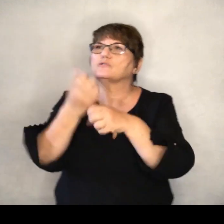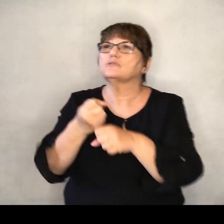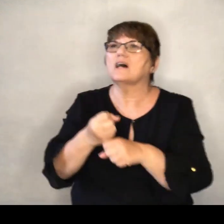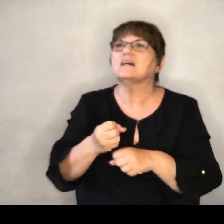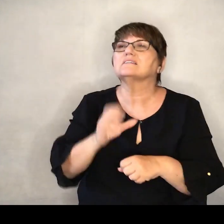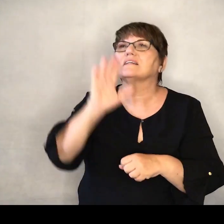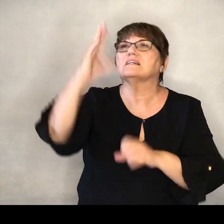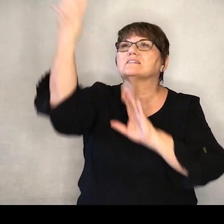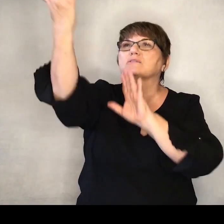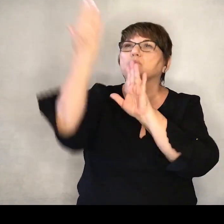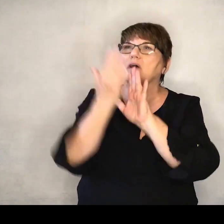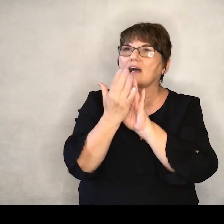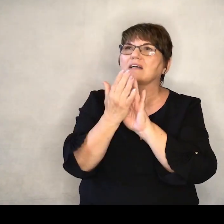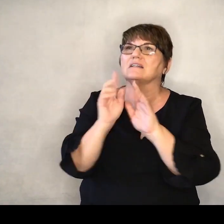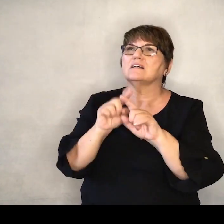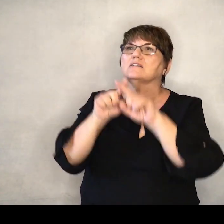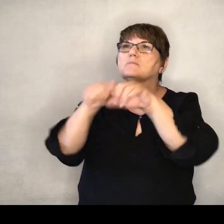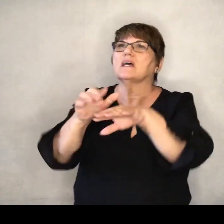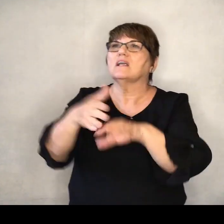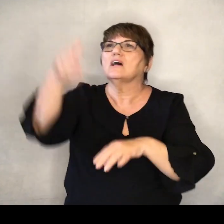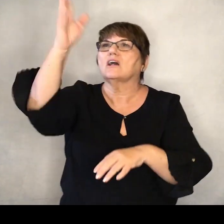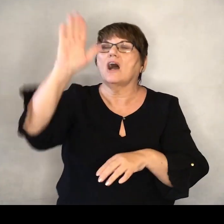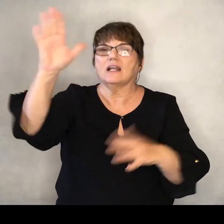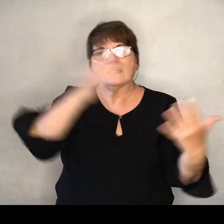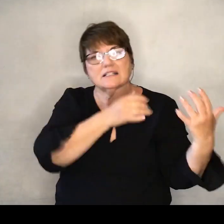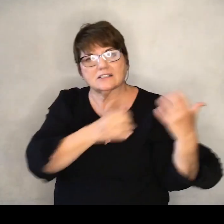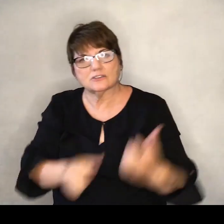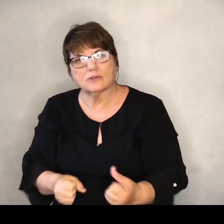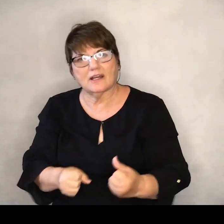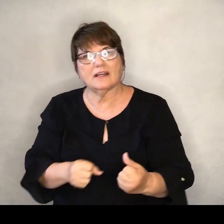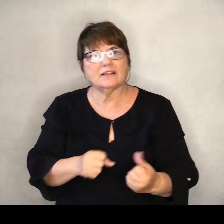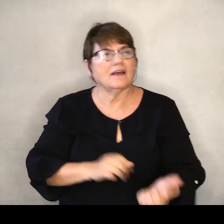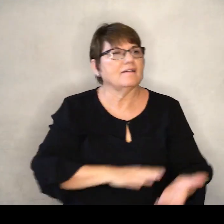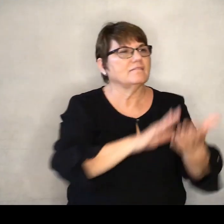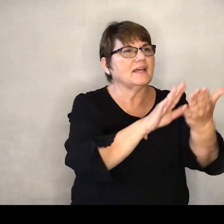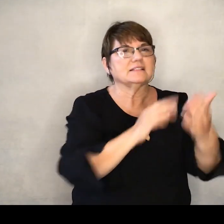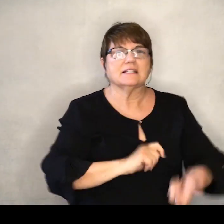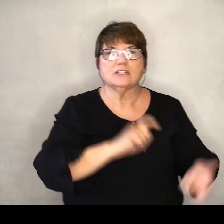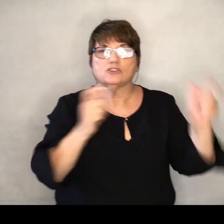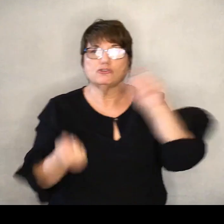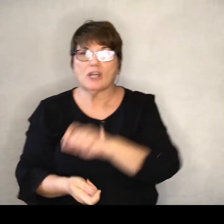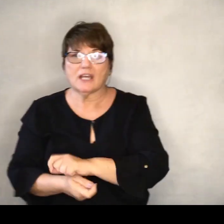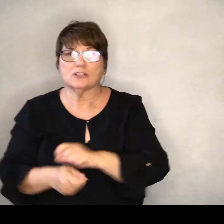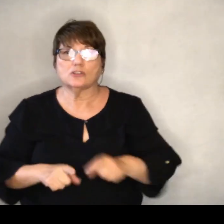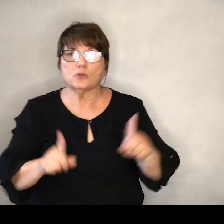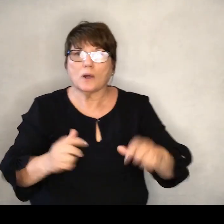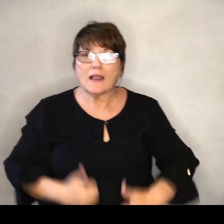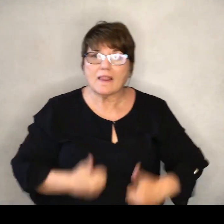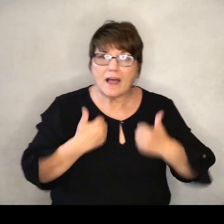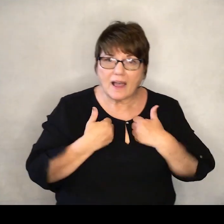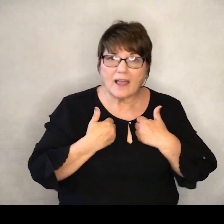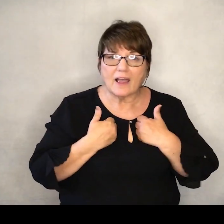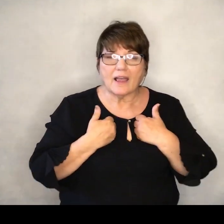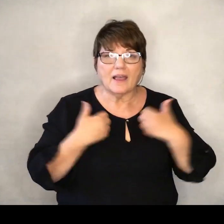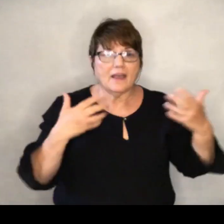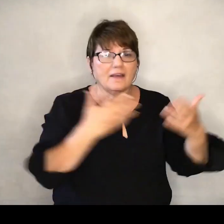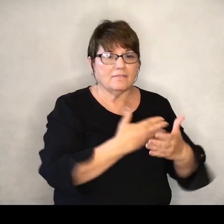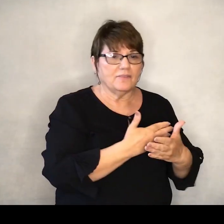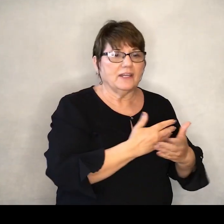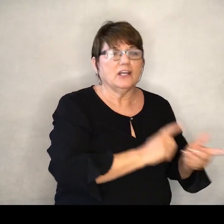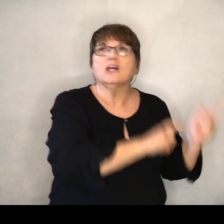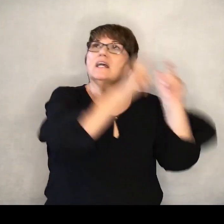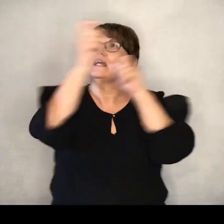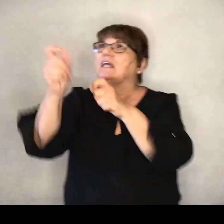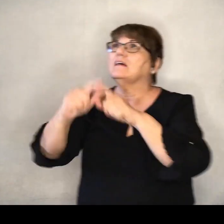and lean upon God's strength in the face of change. We have to turn our fears over to